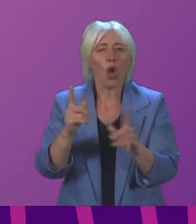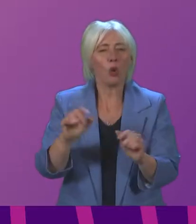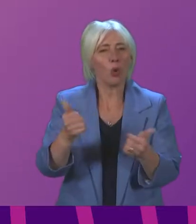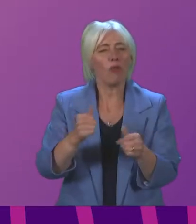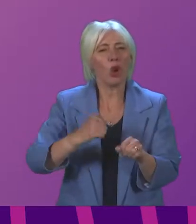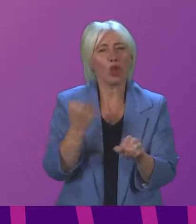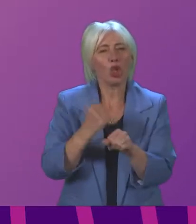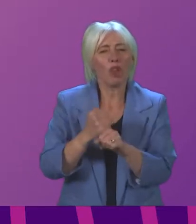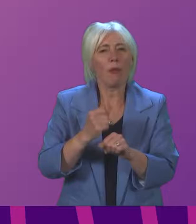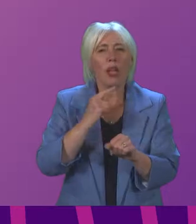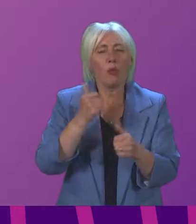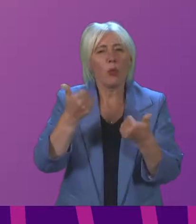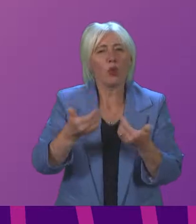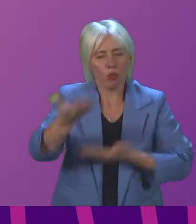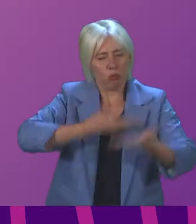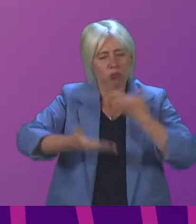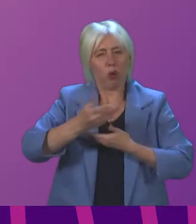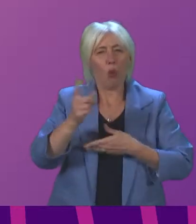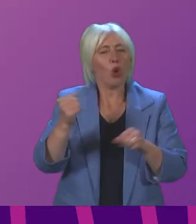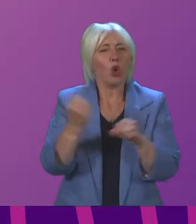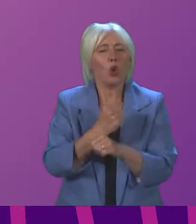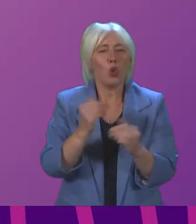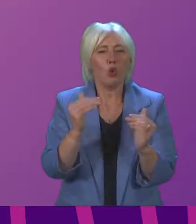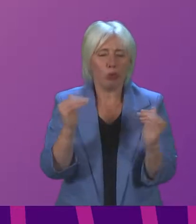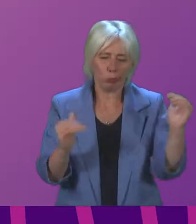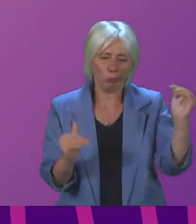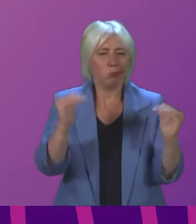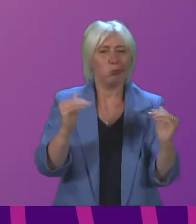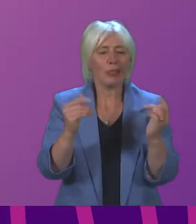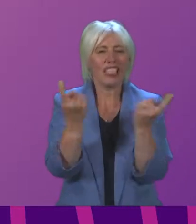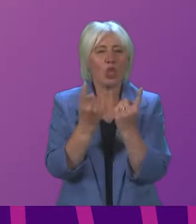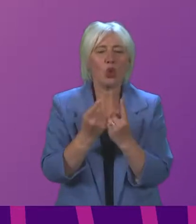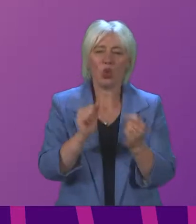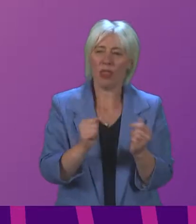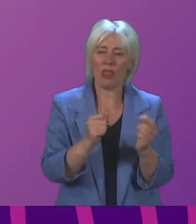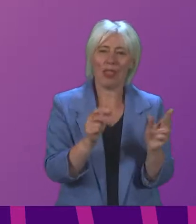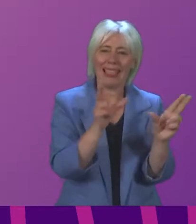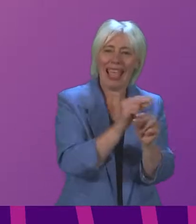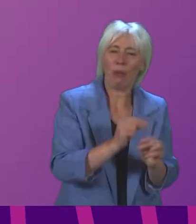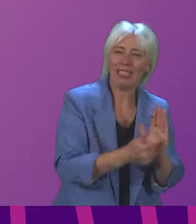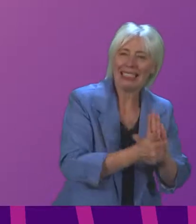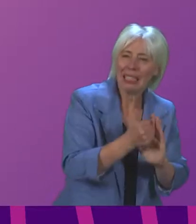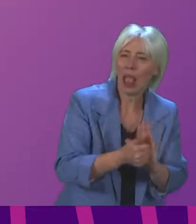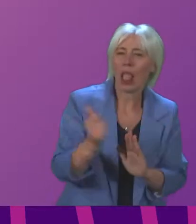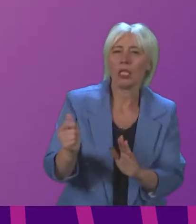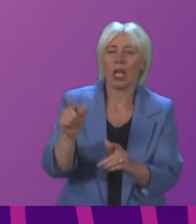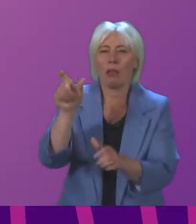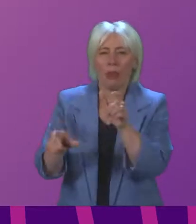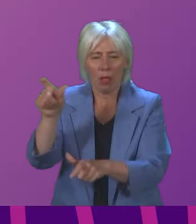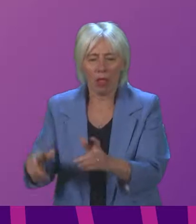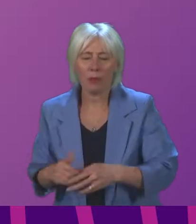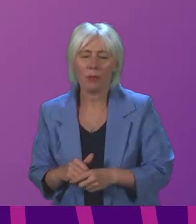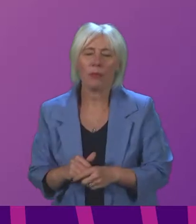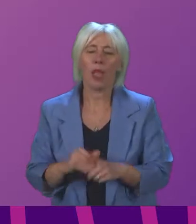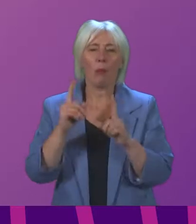exactly what it's going to do to address some of these labour issues just as quickly as possible. But the critical issue is one that